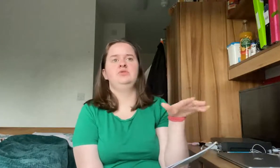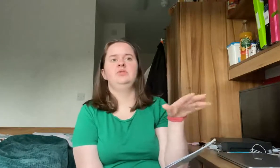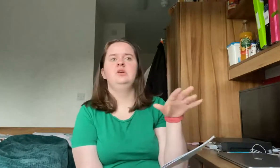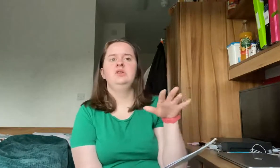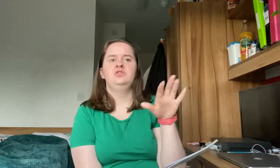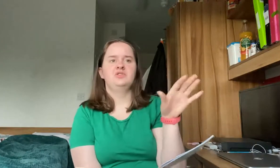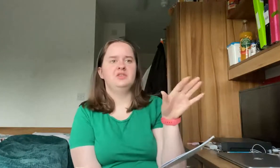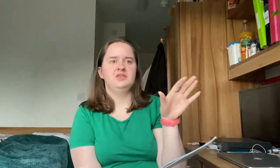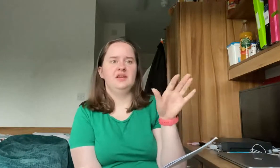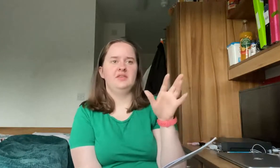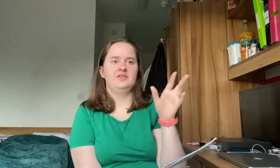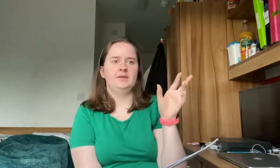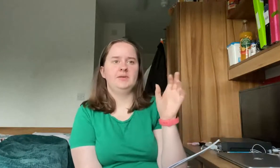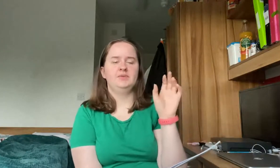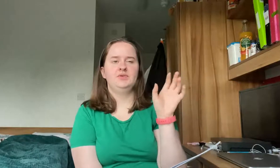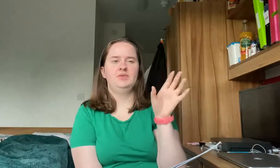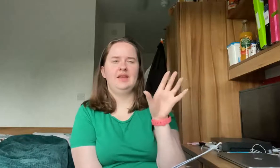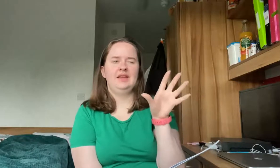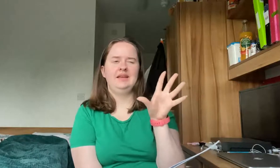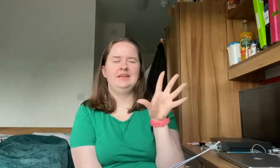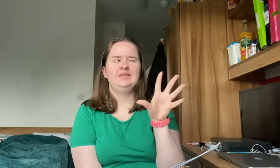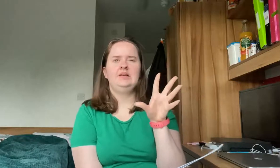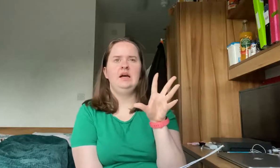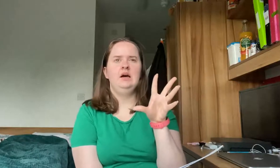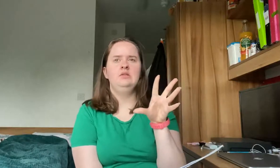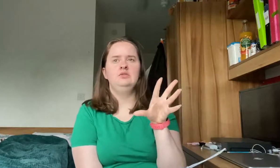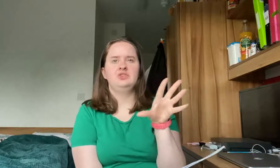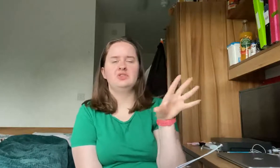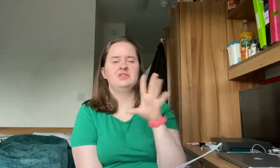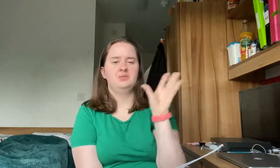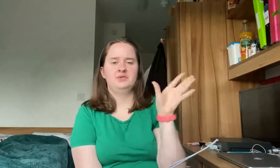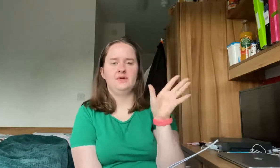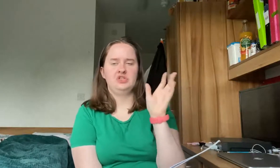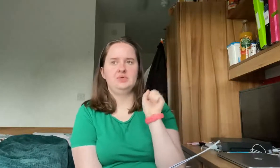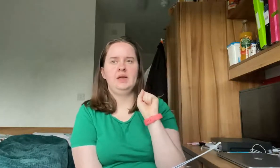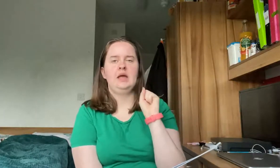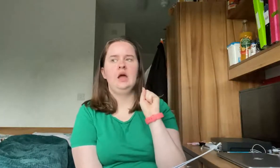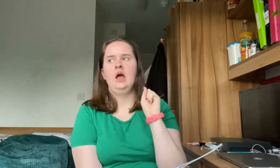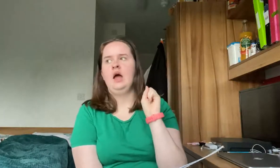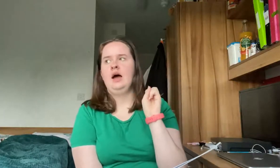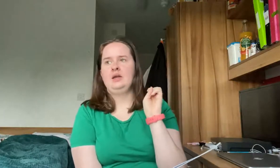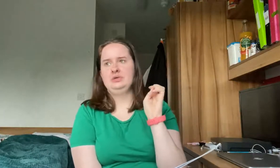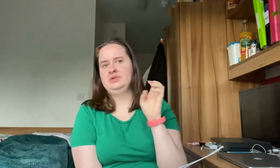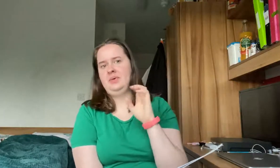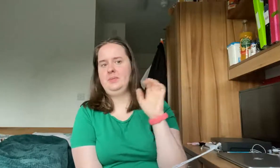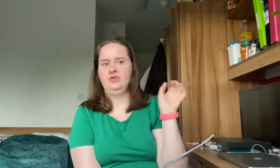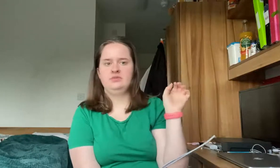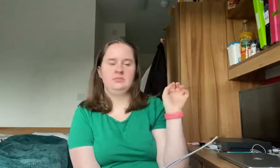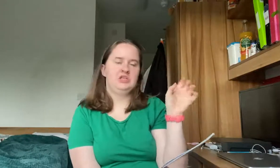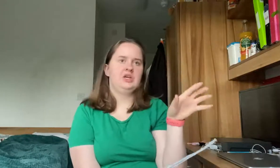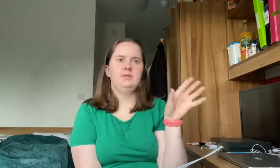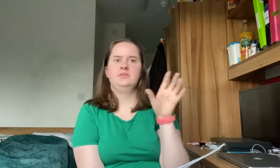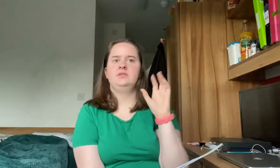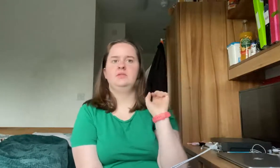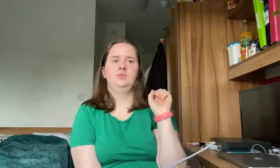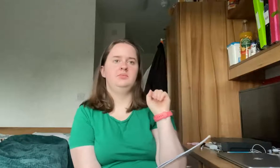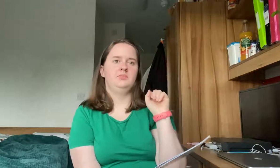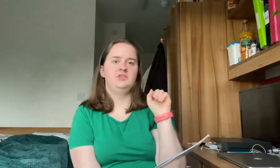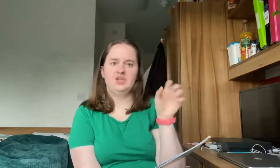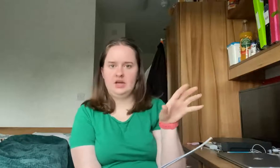just because at the time it was sort like easier just because it was freshers week and also I bought some like chips some chicken